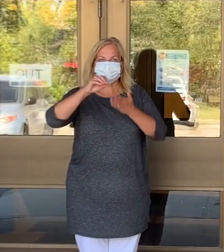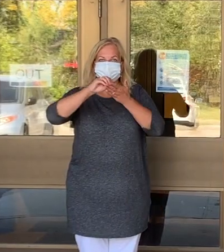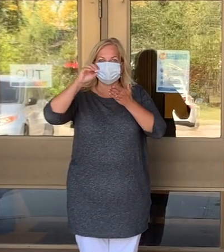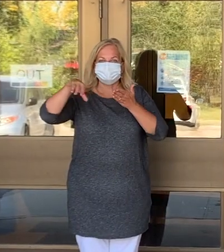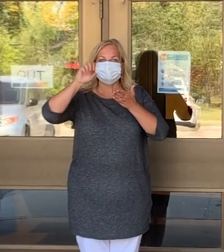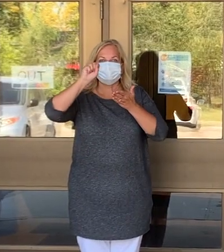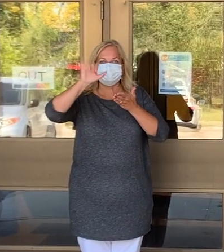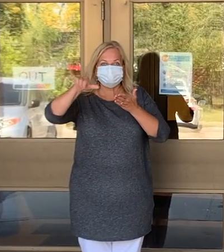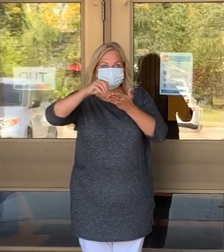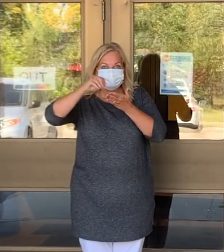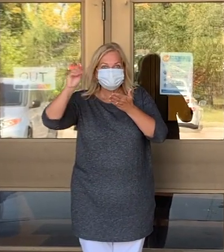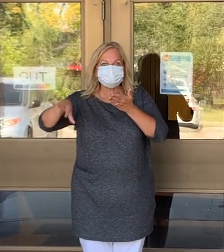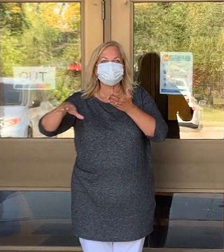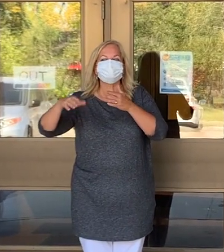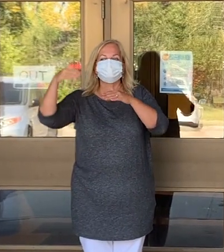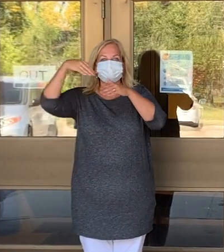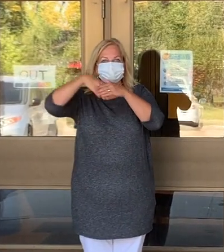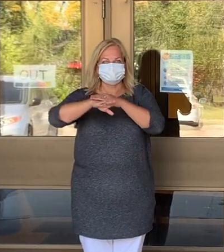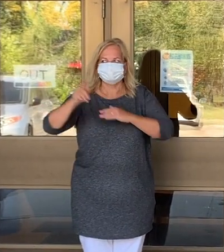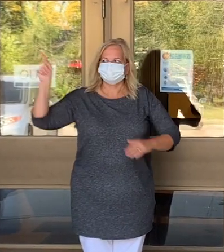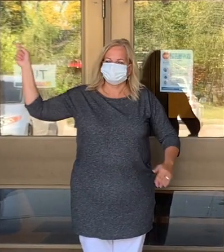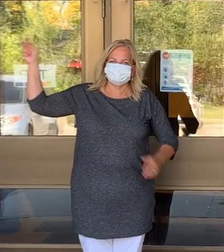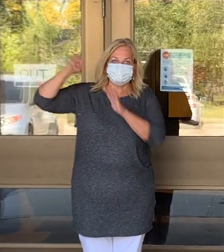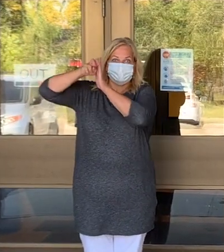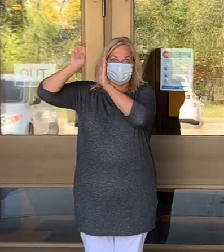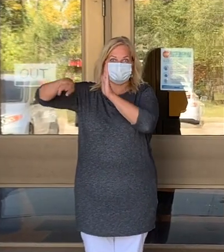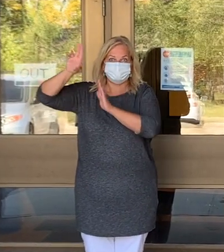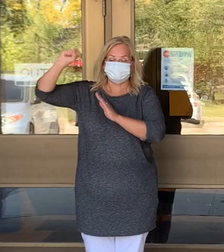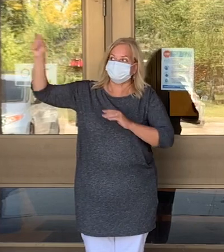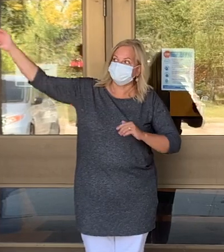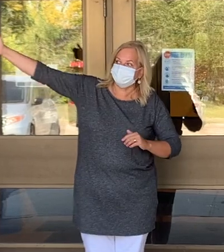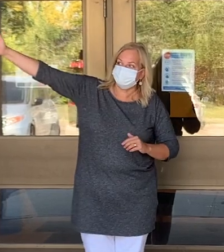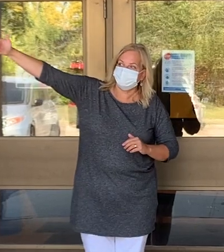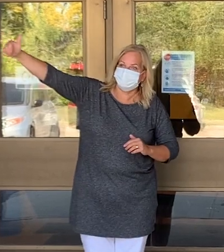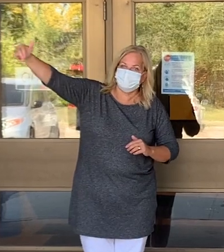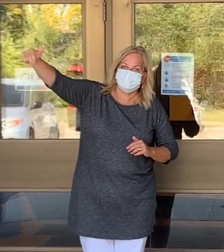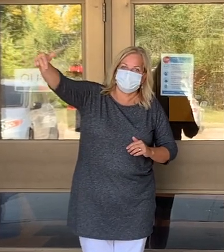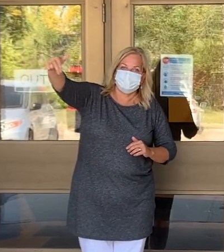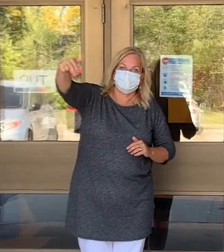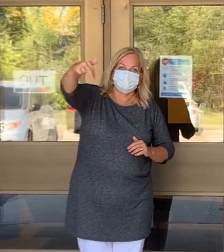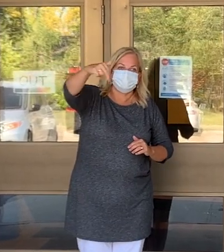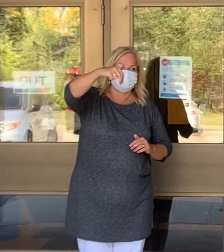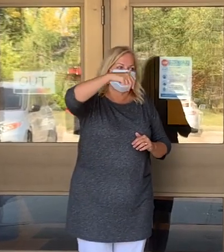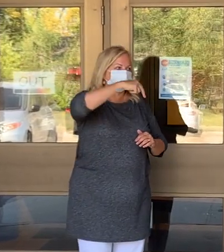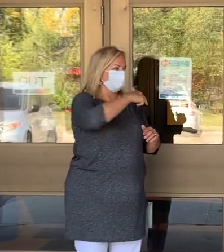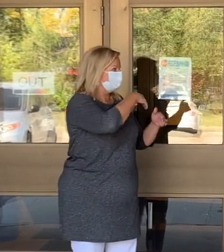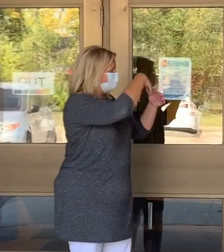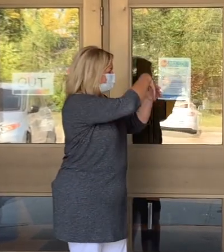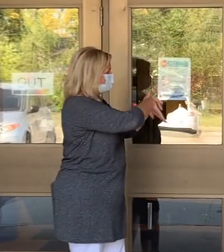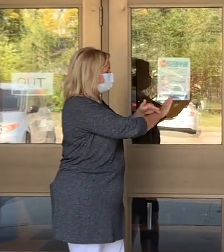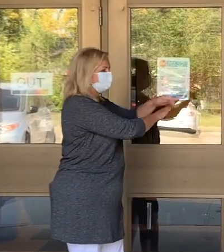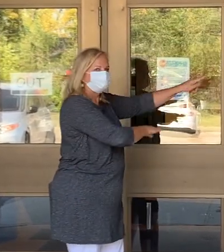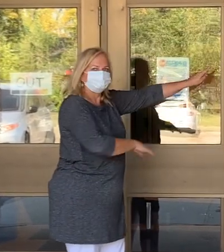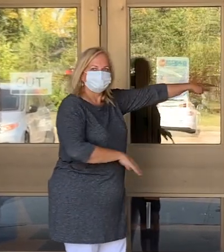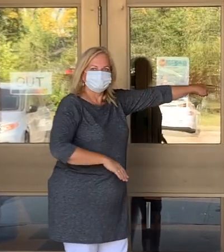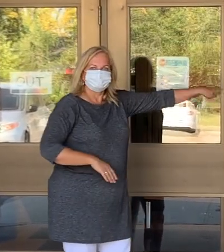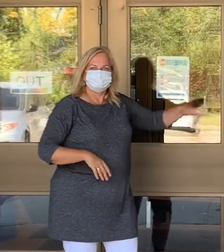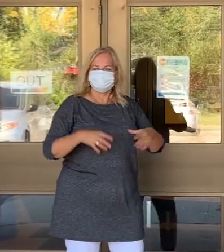For middle year students and senior year students, they will be coming off the bus and coming alongside MSD before entering through